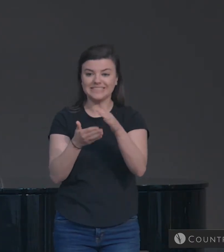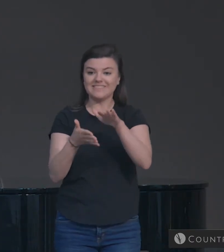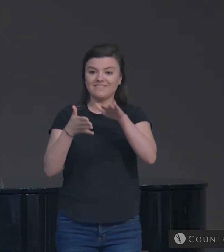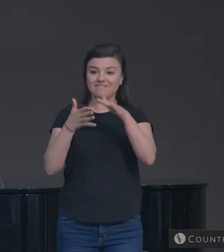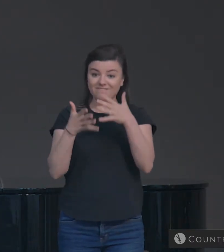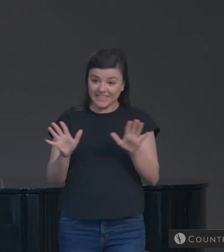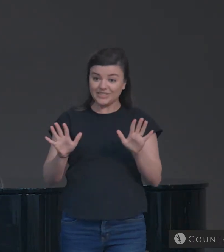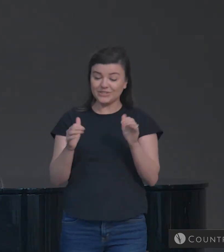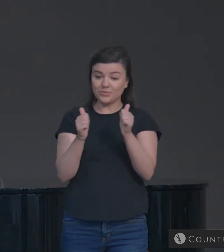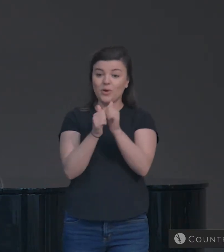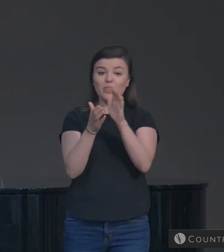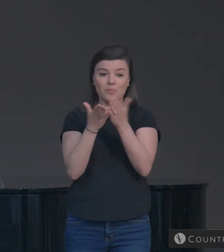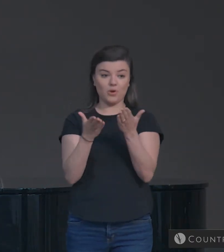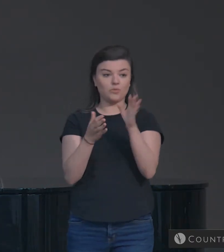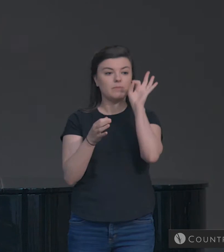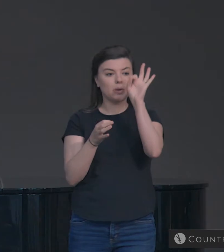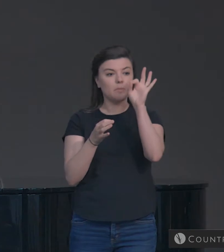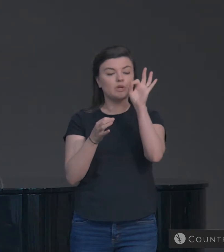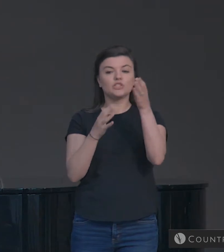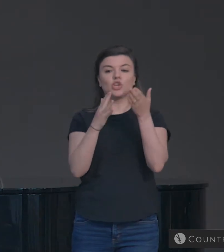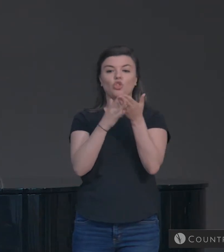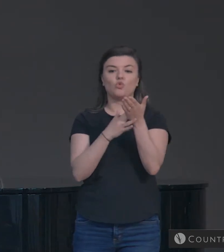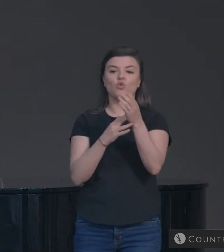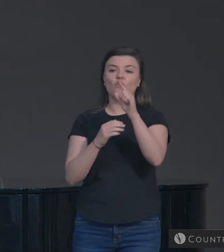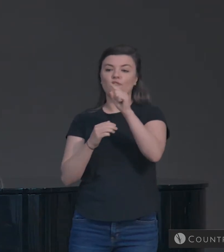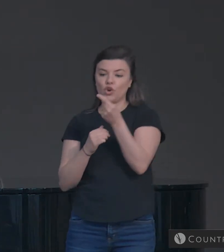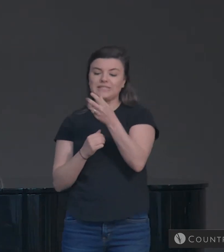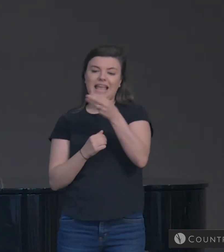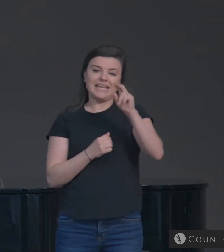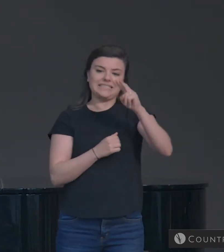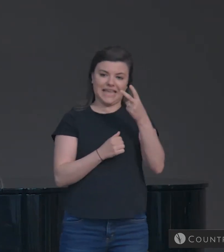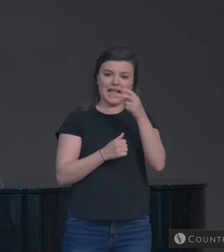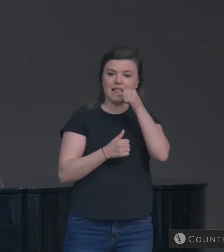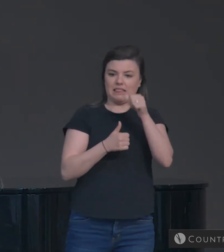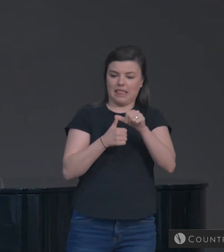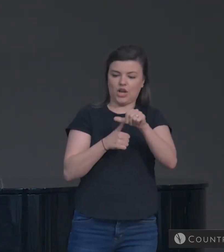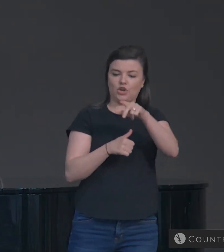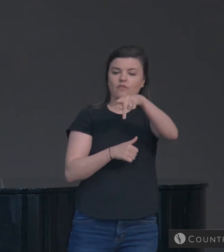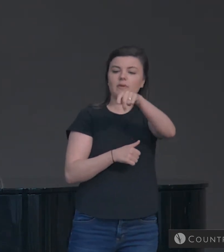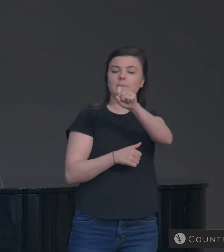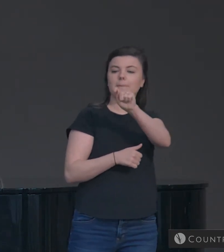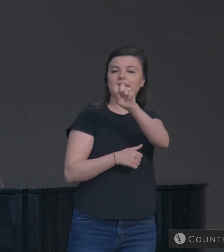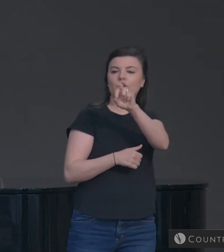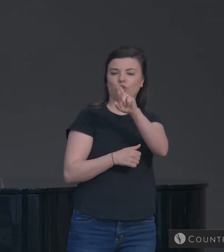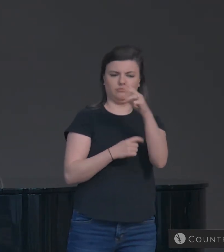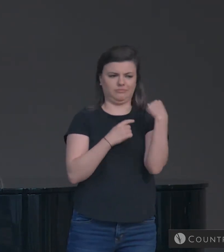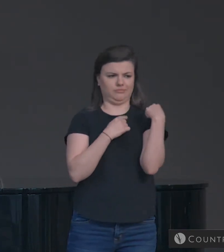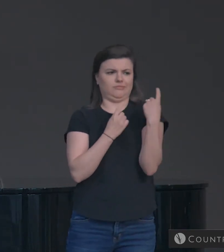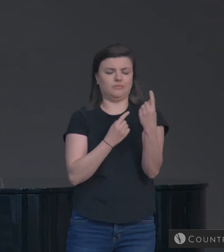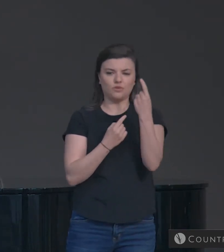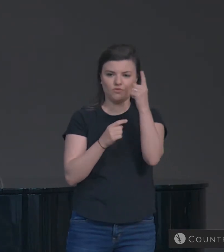preaching through 1 and 2 Peter for quite some time. And if you're new,